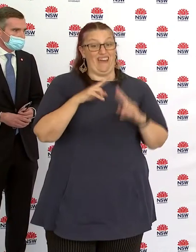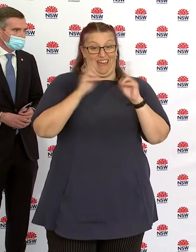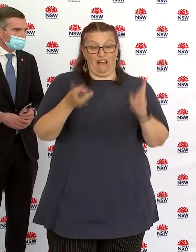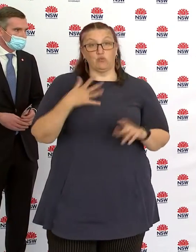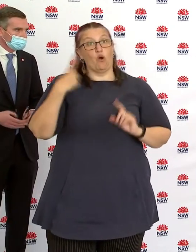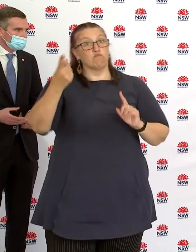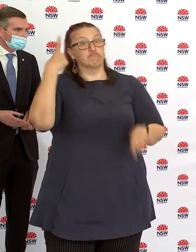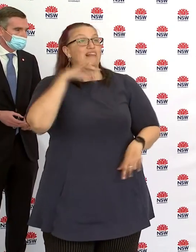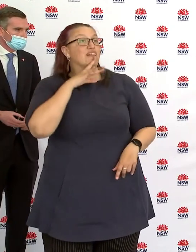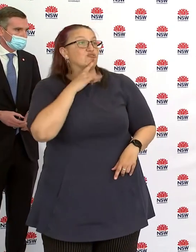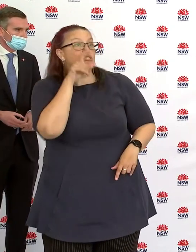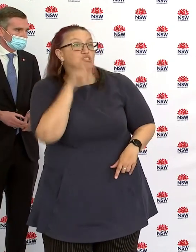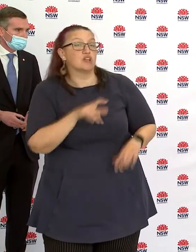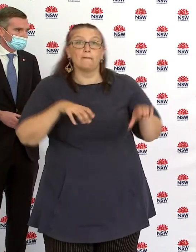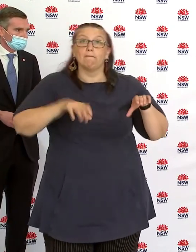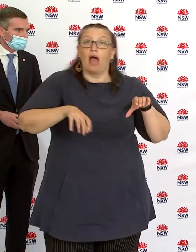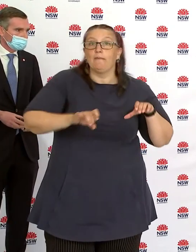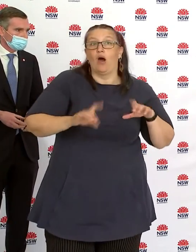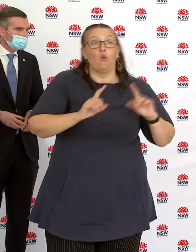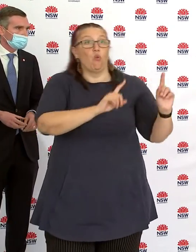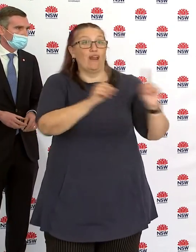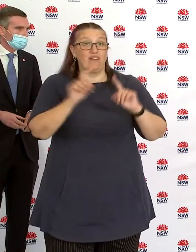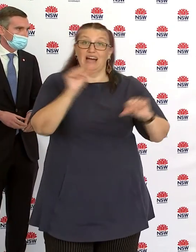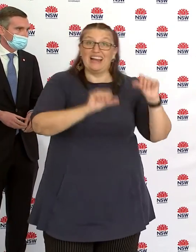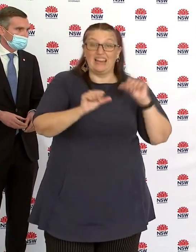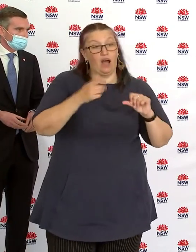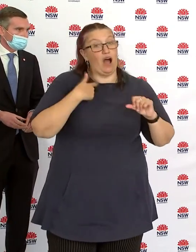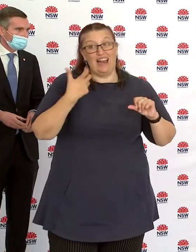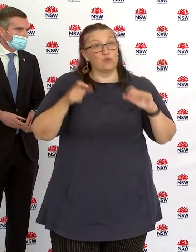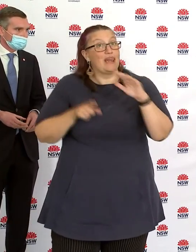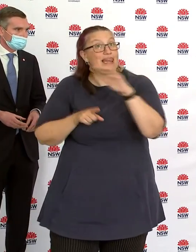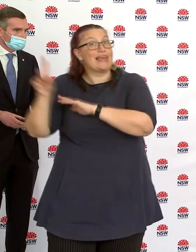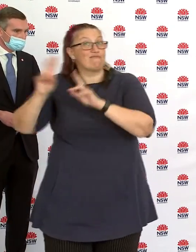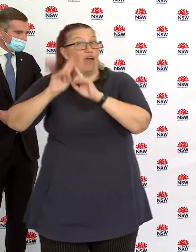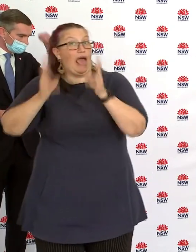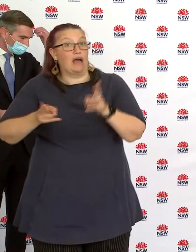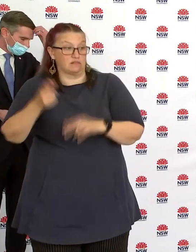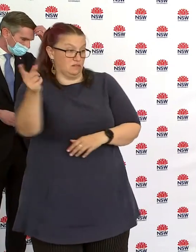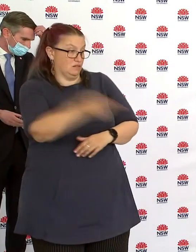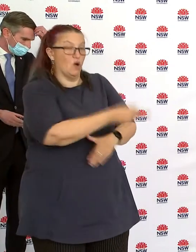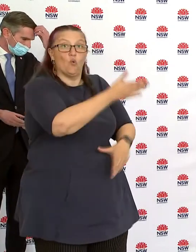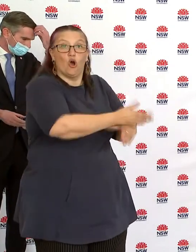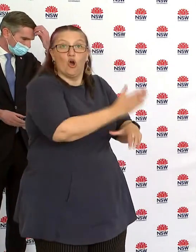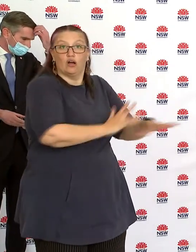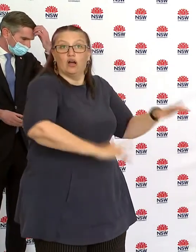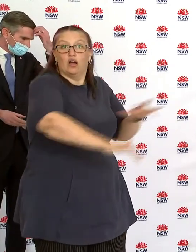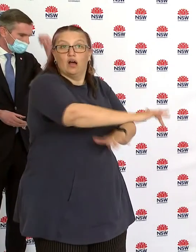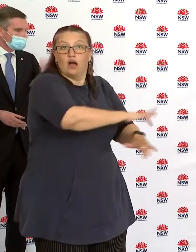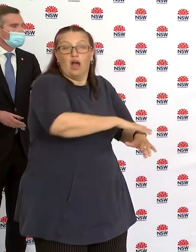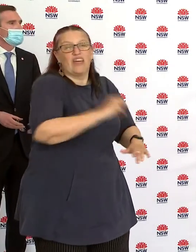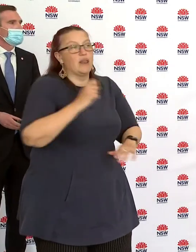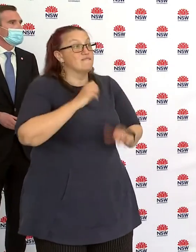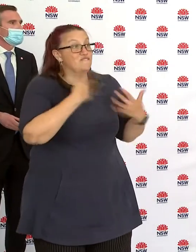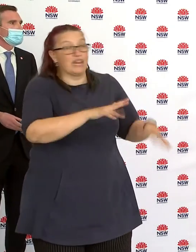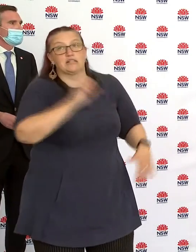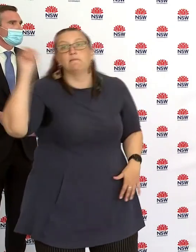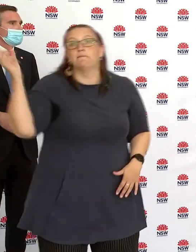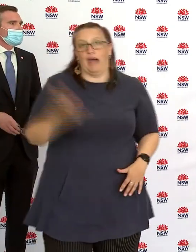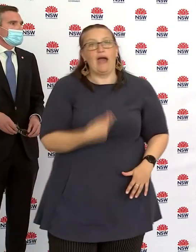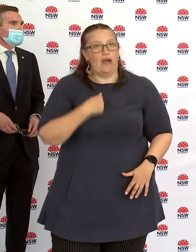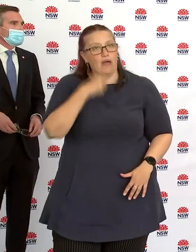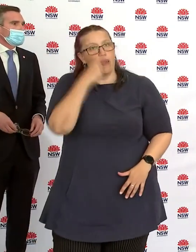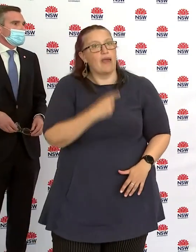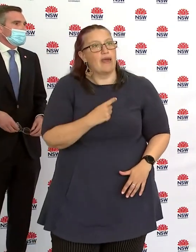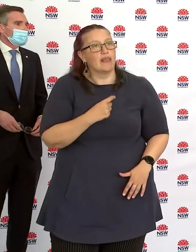to vacate the premises or vacate the areas of work. There will be a cap on the number of tradies at any one time internally, being the